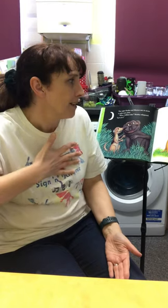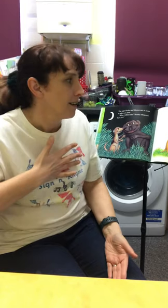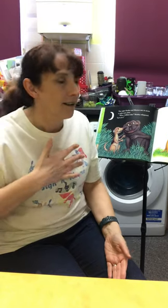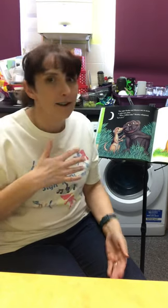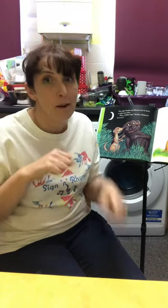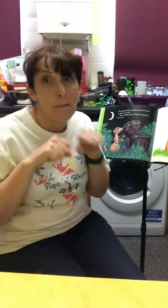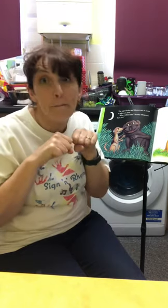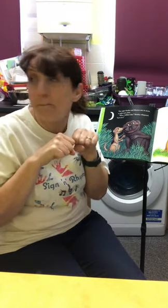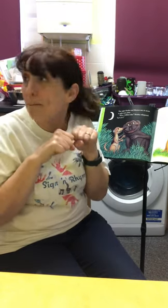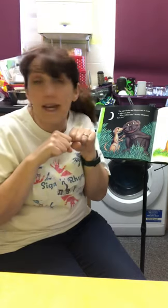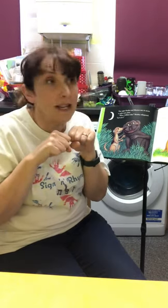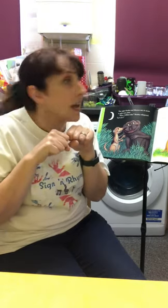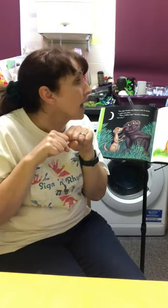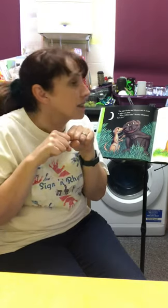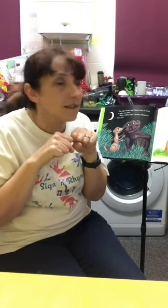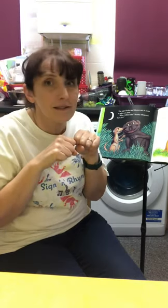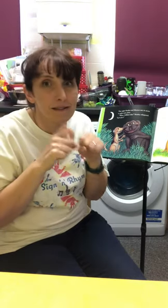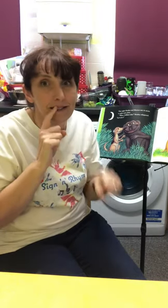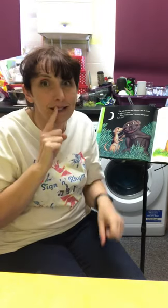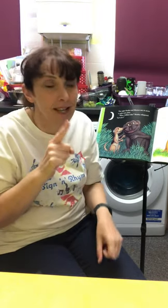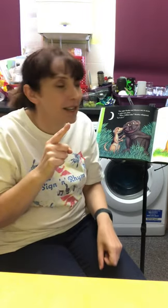meerkat said.